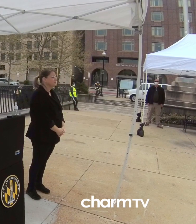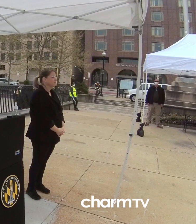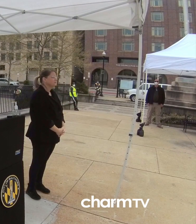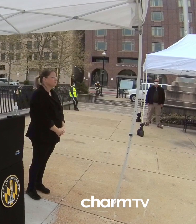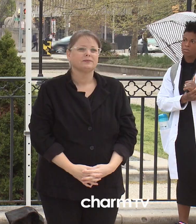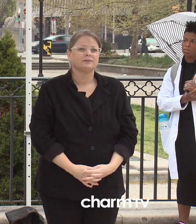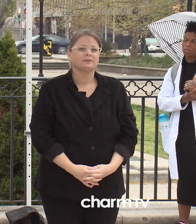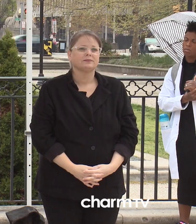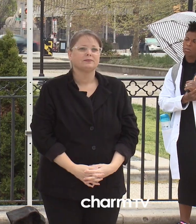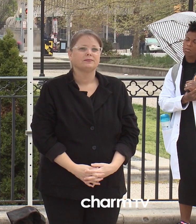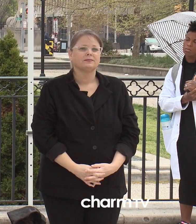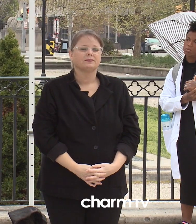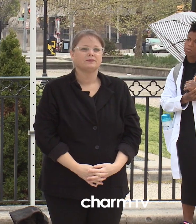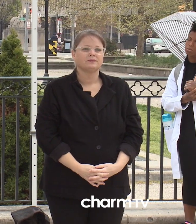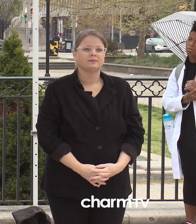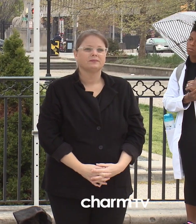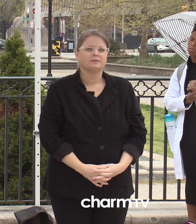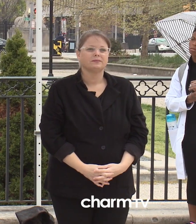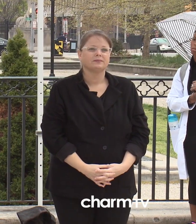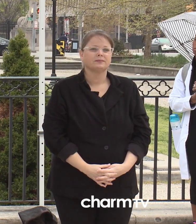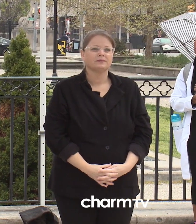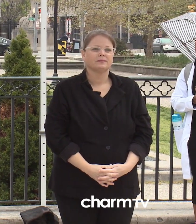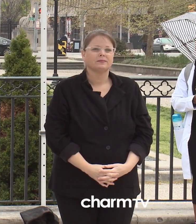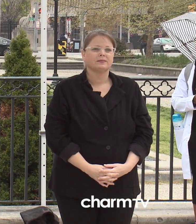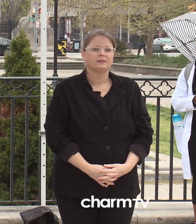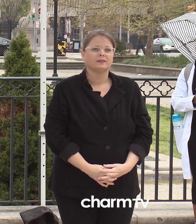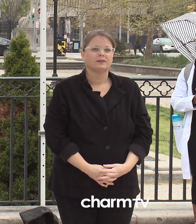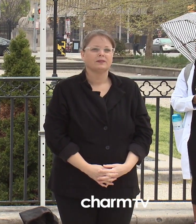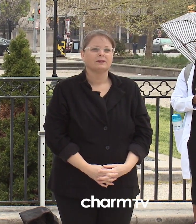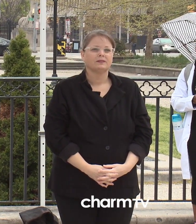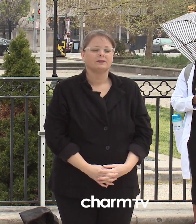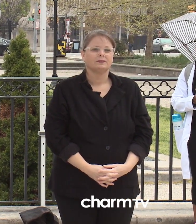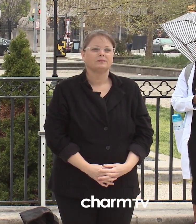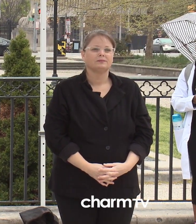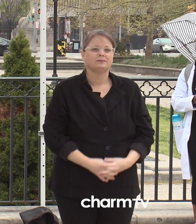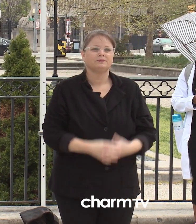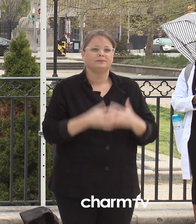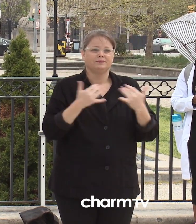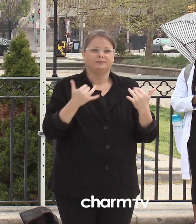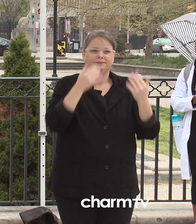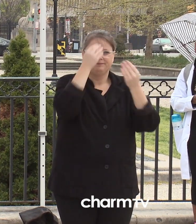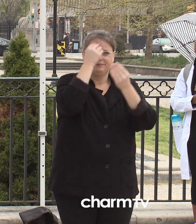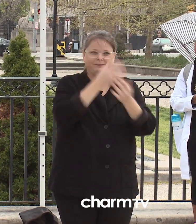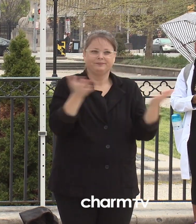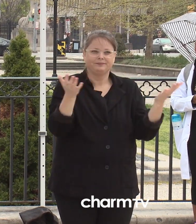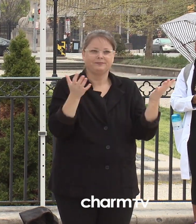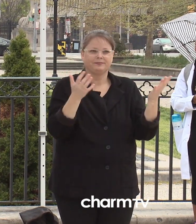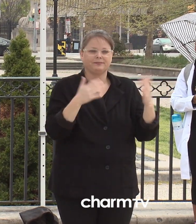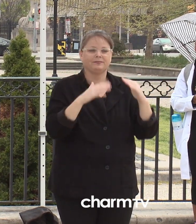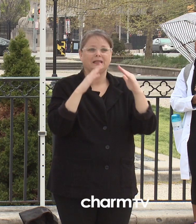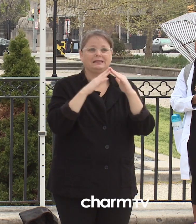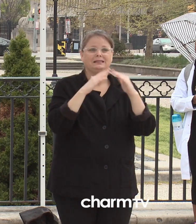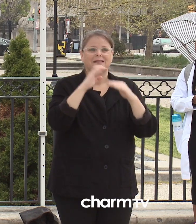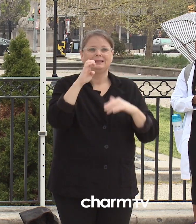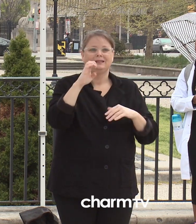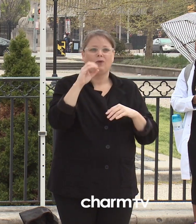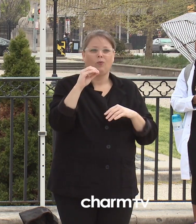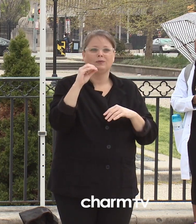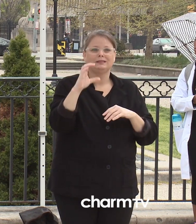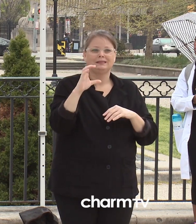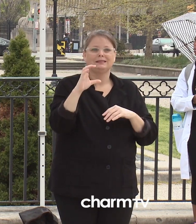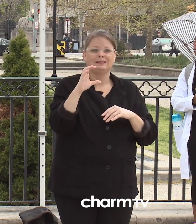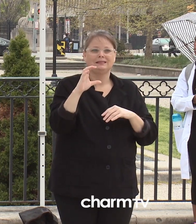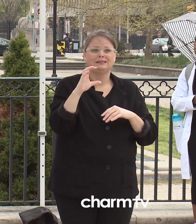Thank you, chief. Okay, so the city's EOC emergency operations center, it's now up to a month. We've been fully